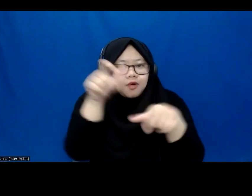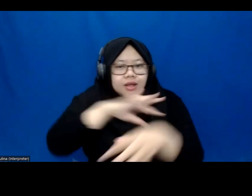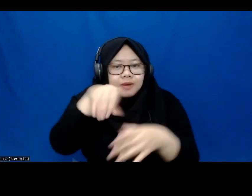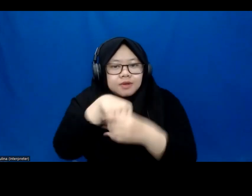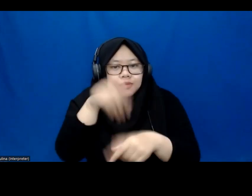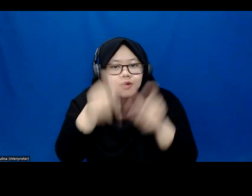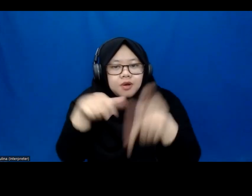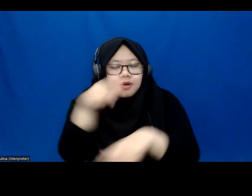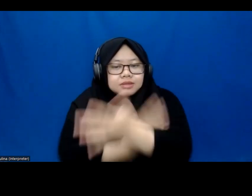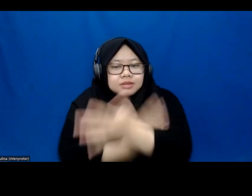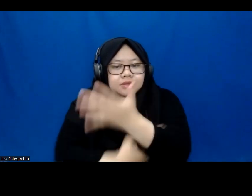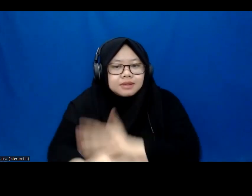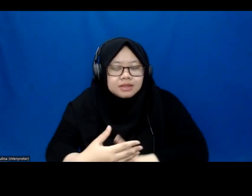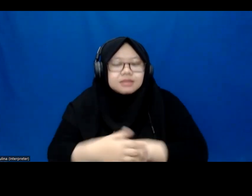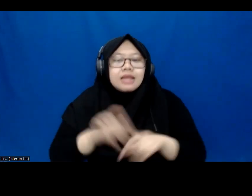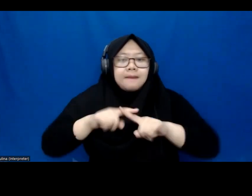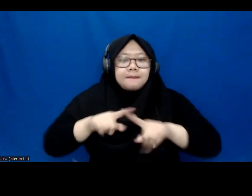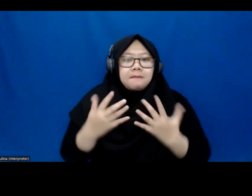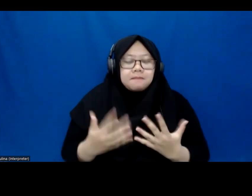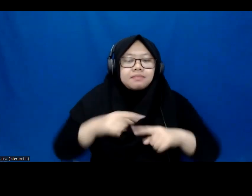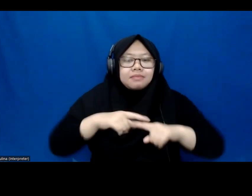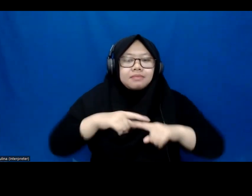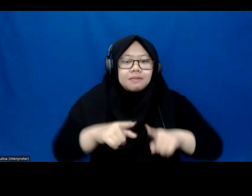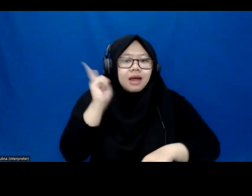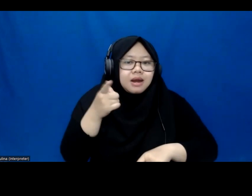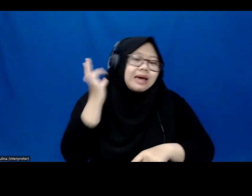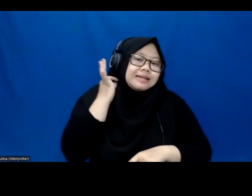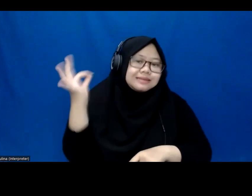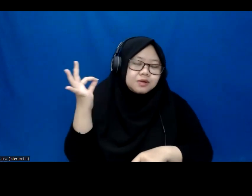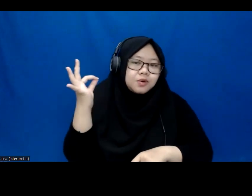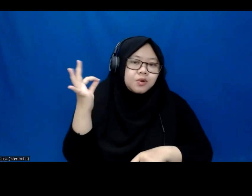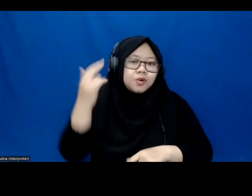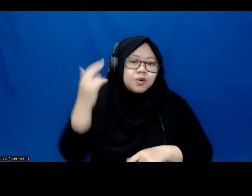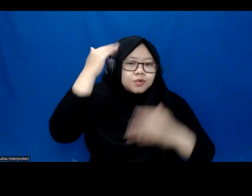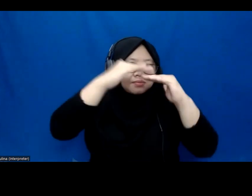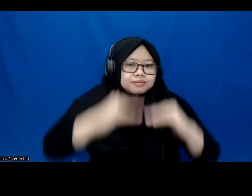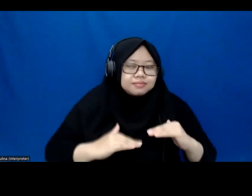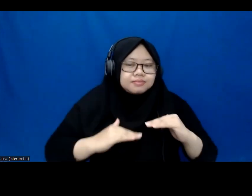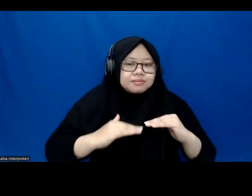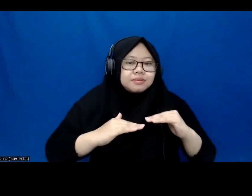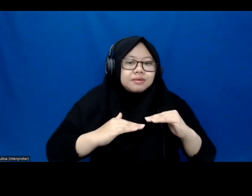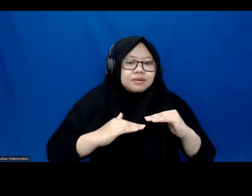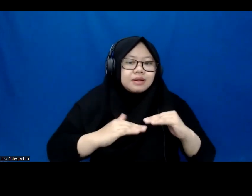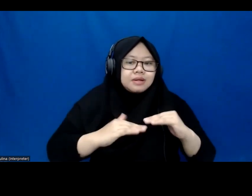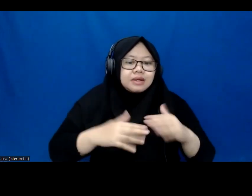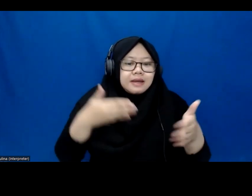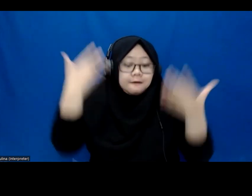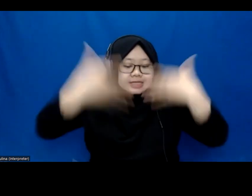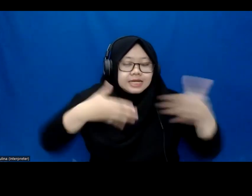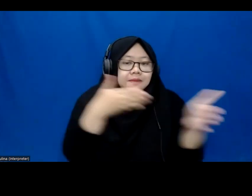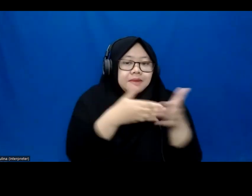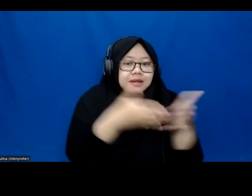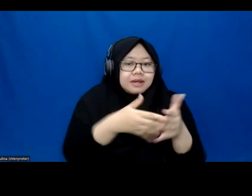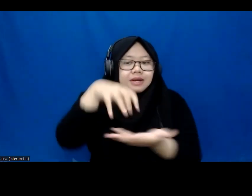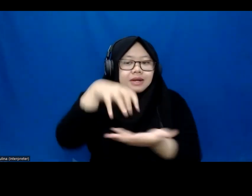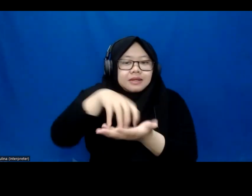disabilities as well. but there is a risk to reducing the physical barriers in the workplace as we